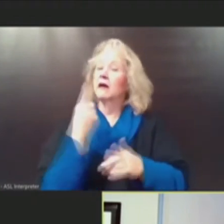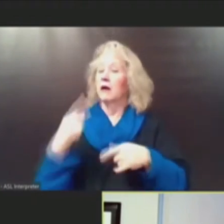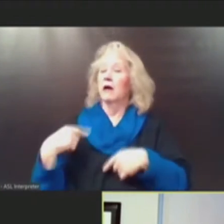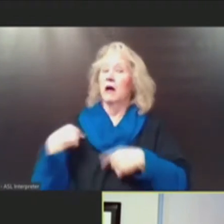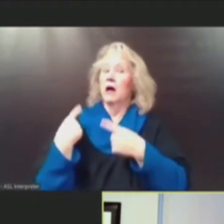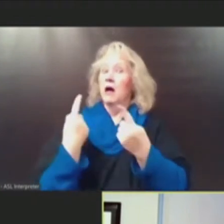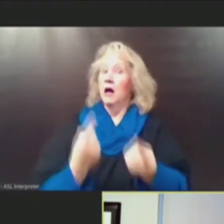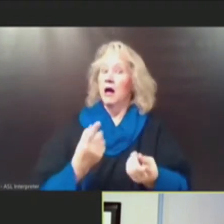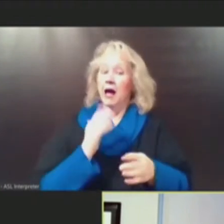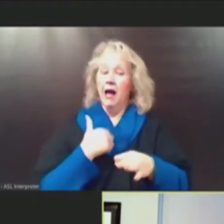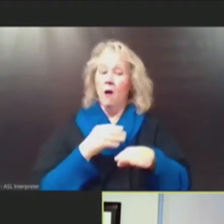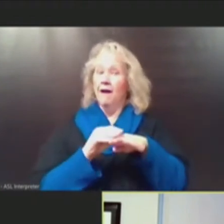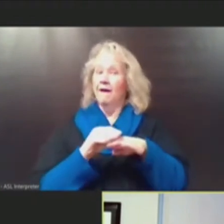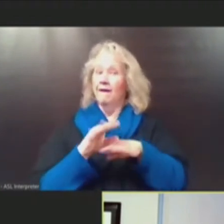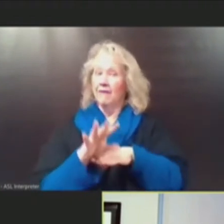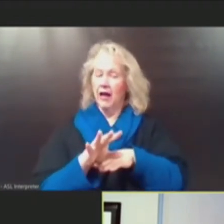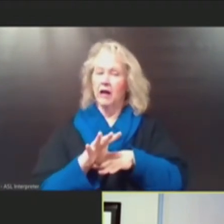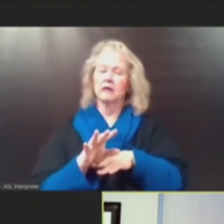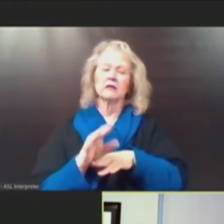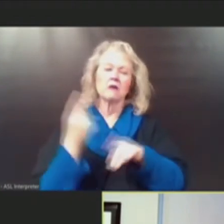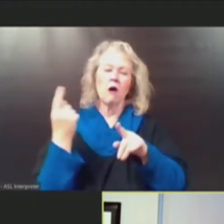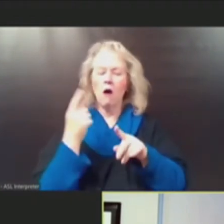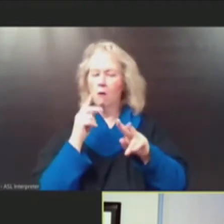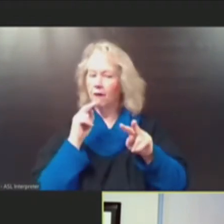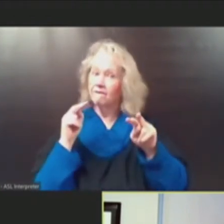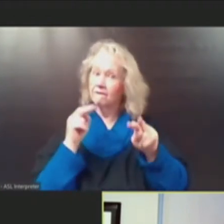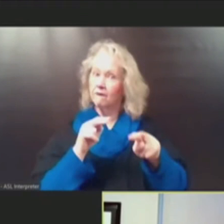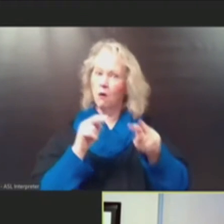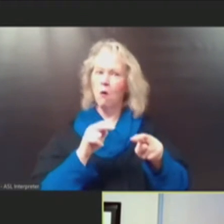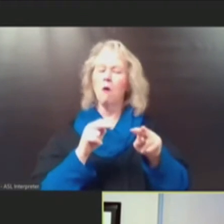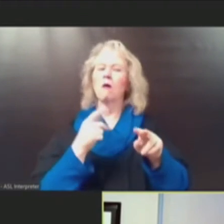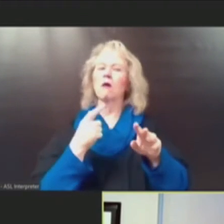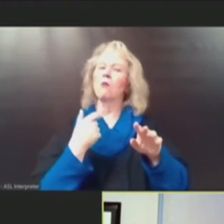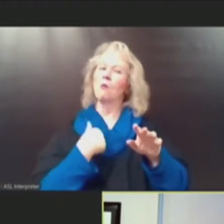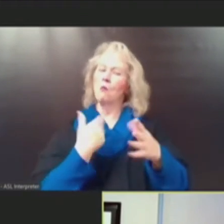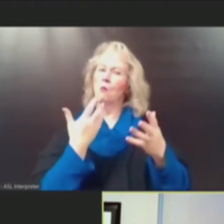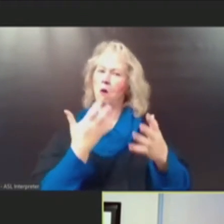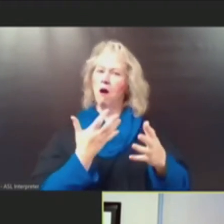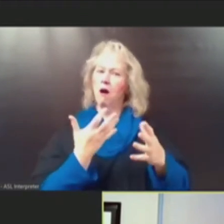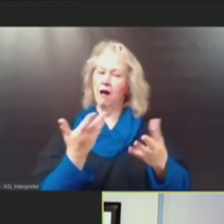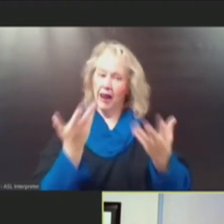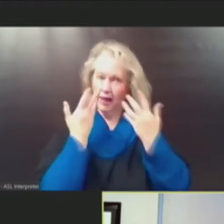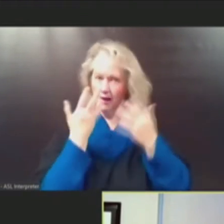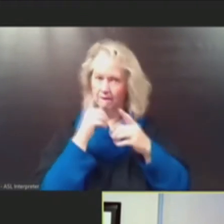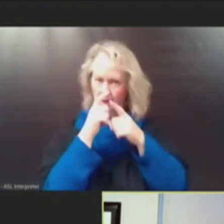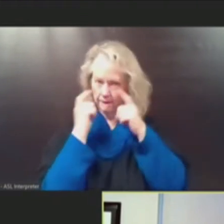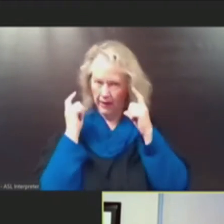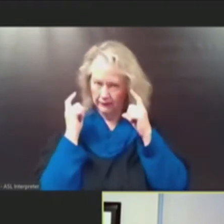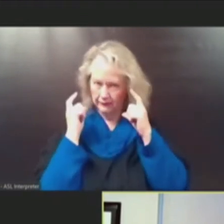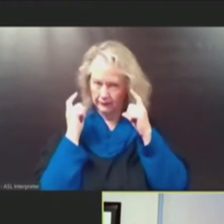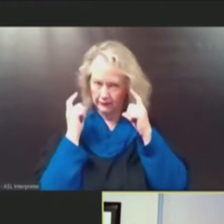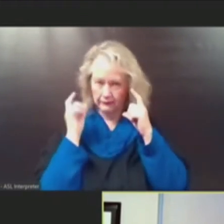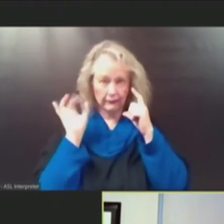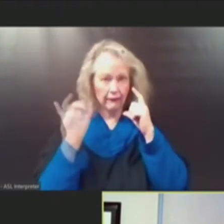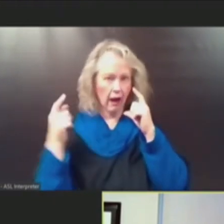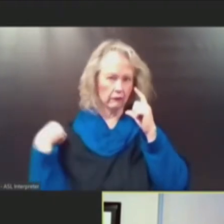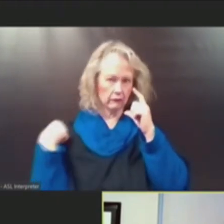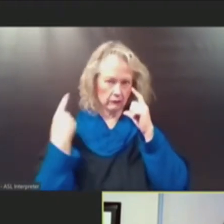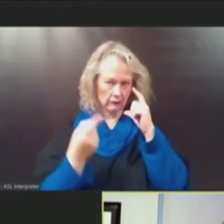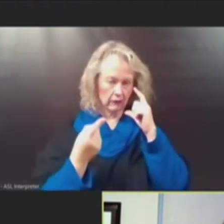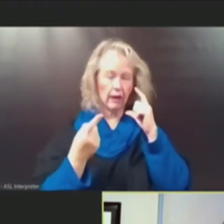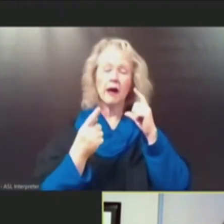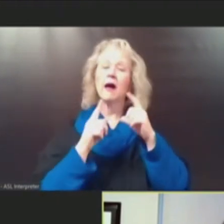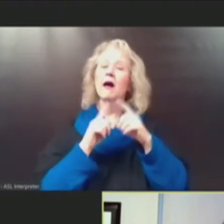far has been predicated on masks being present in schools. My hope is that we will have a